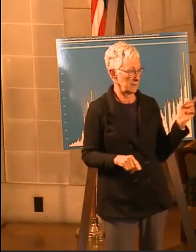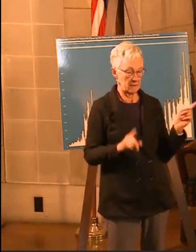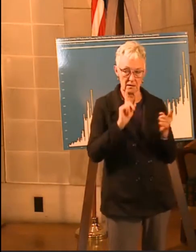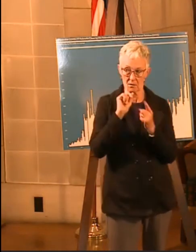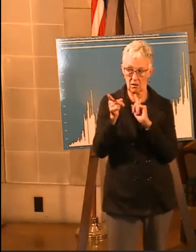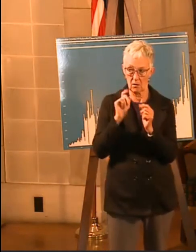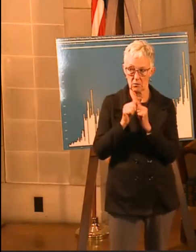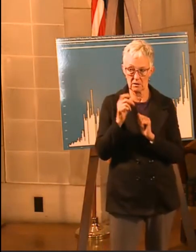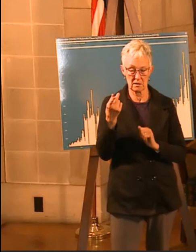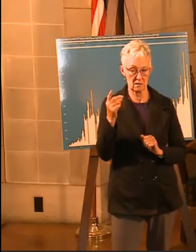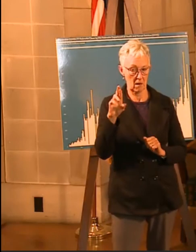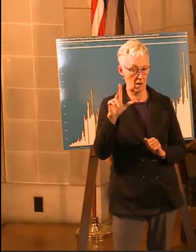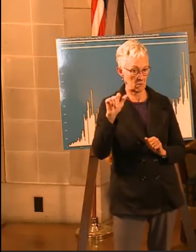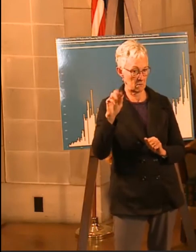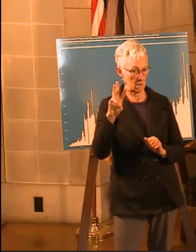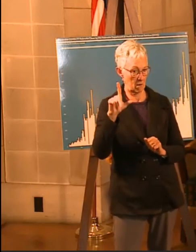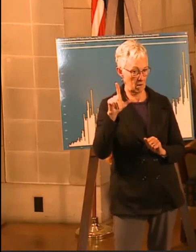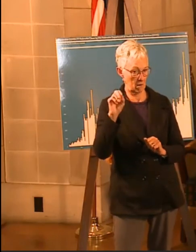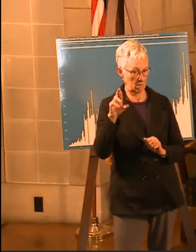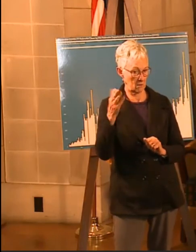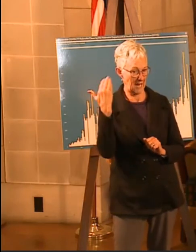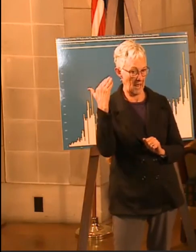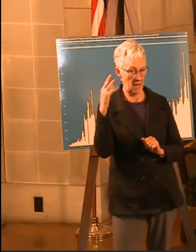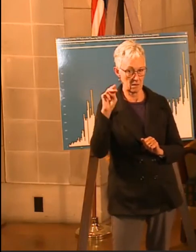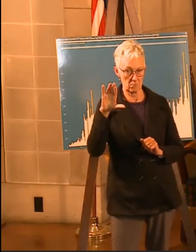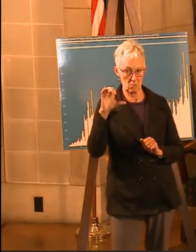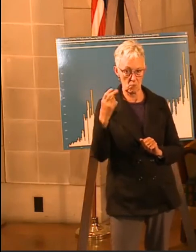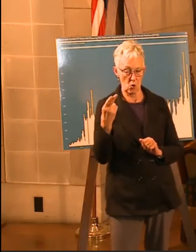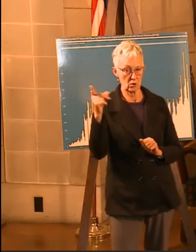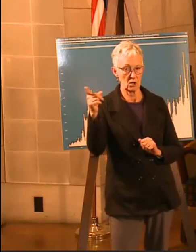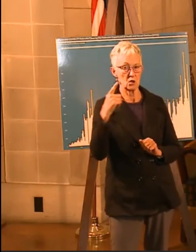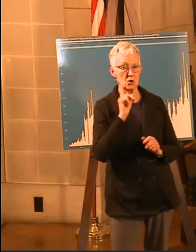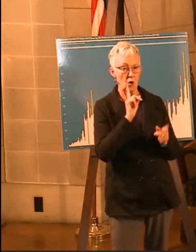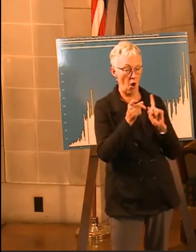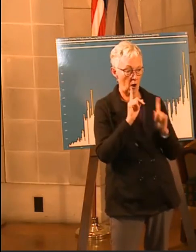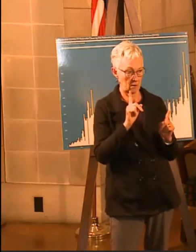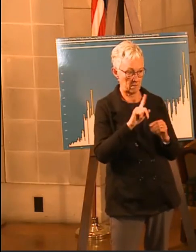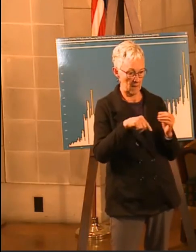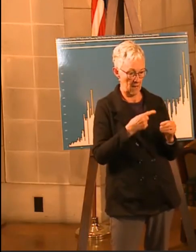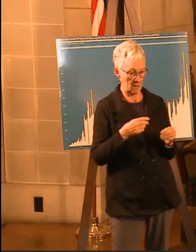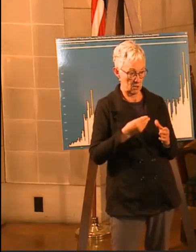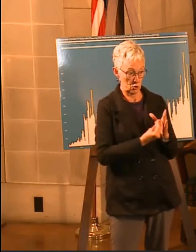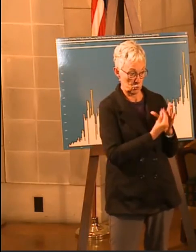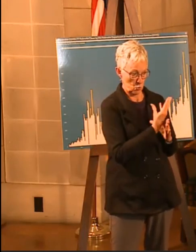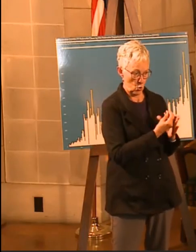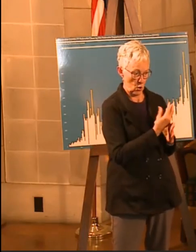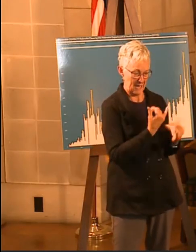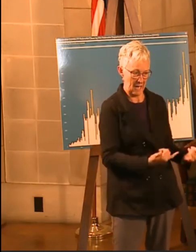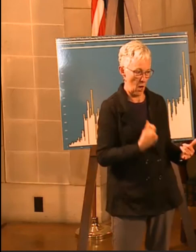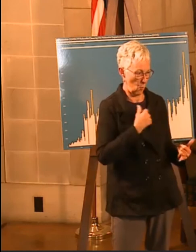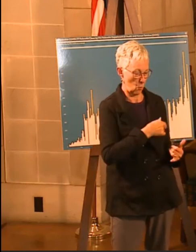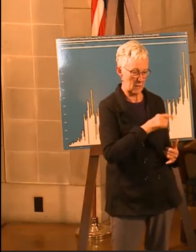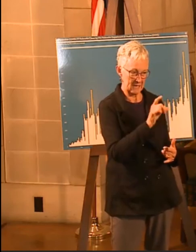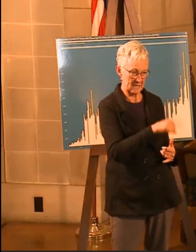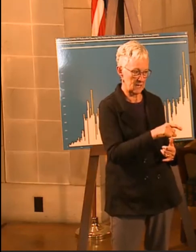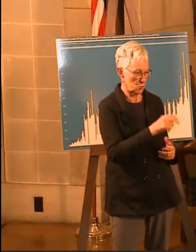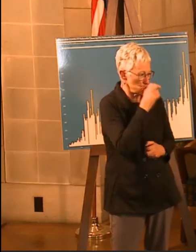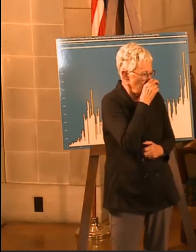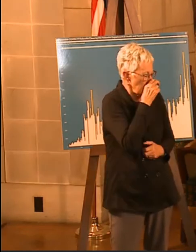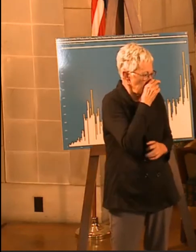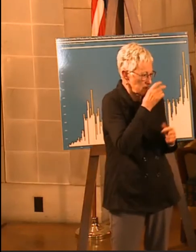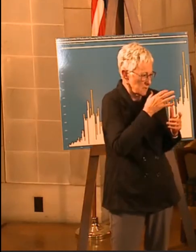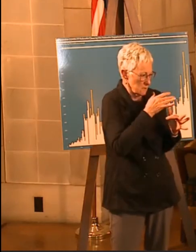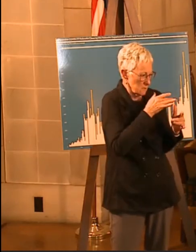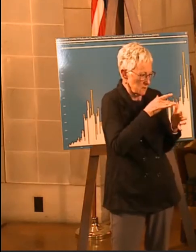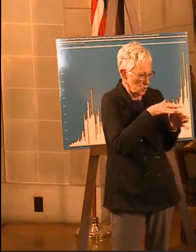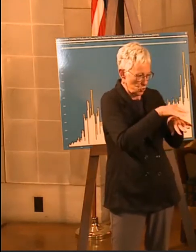last March, he talked about the hammer and the dance. You we put the hammer down in the spring to really slow the spread of the virus. We know a